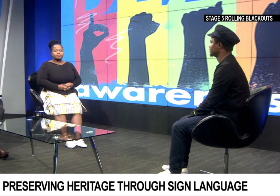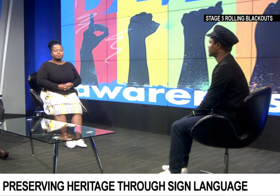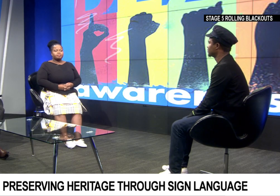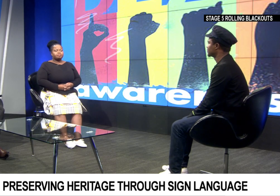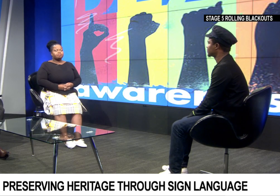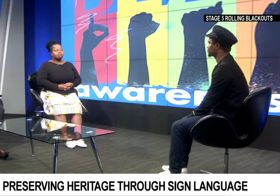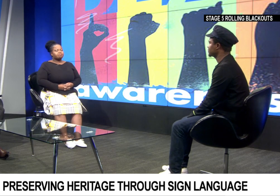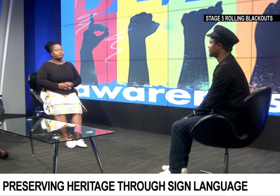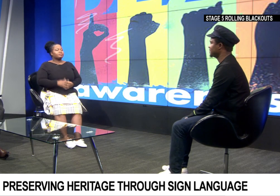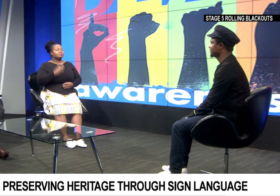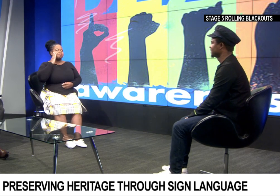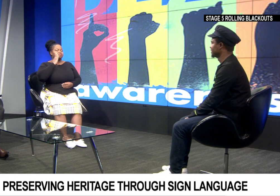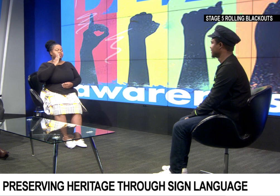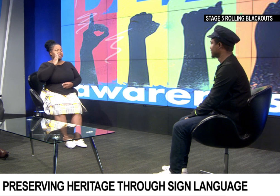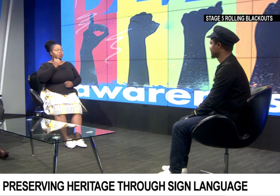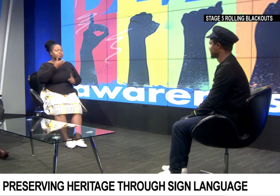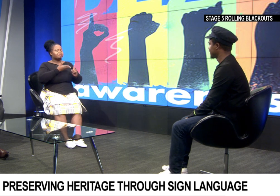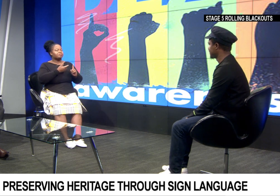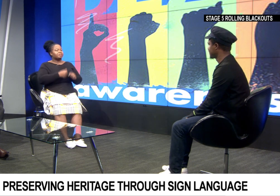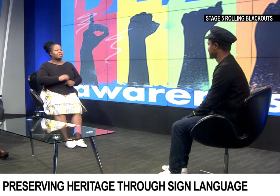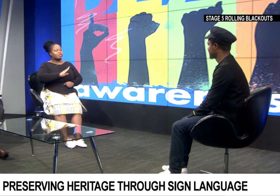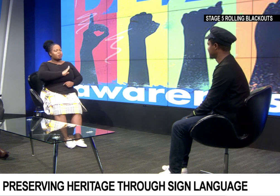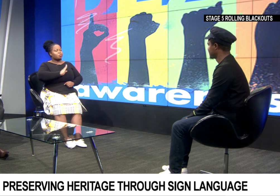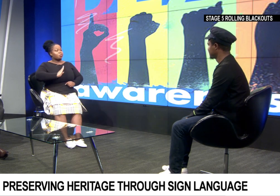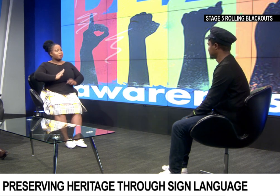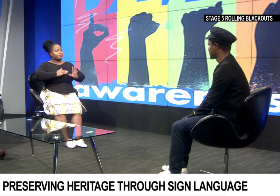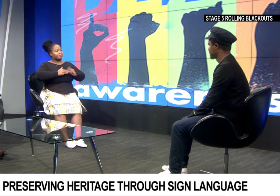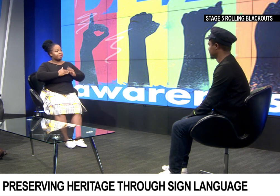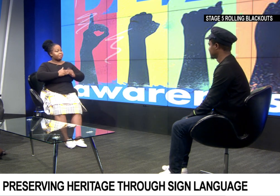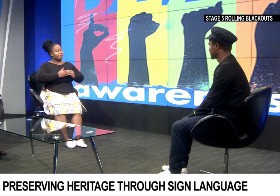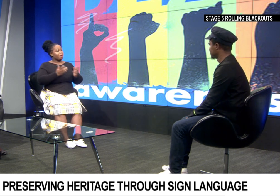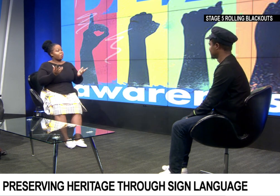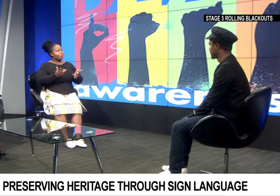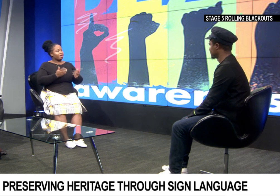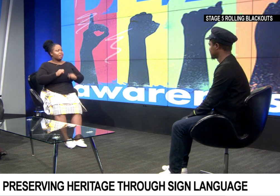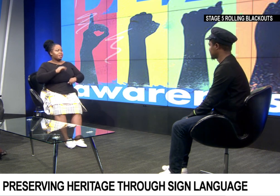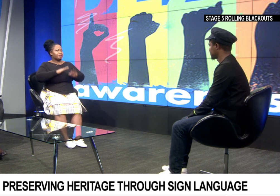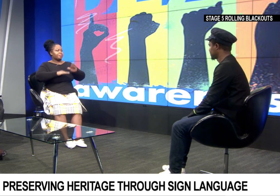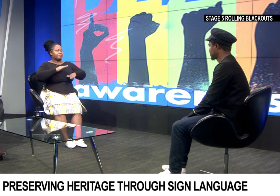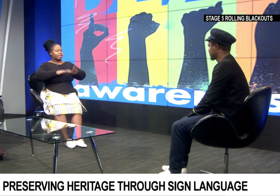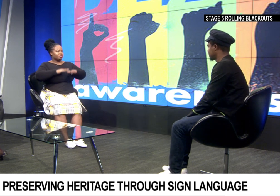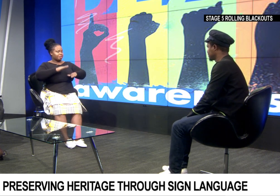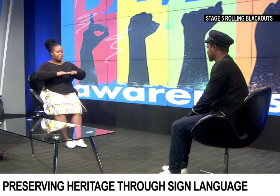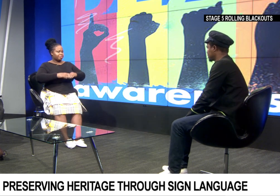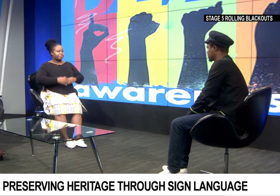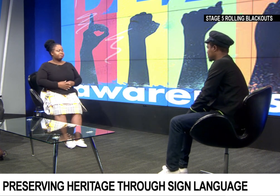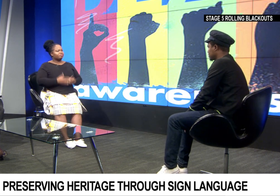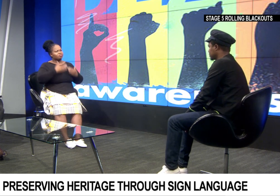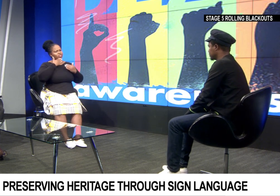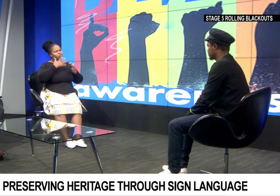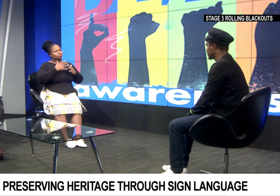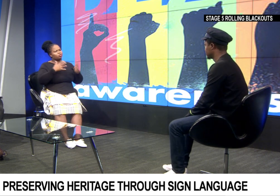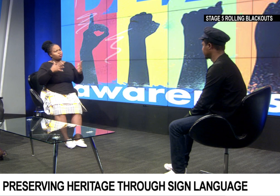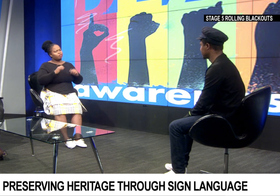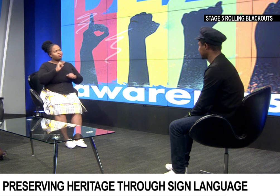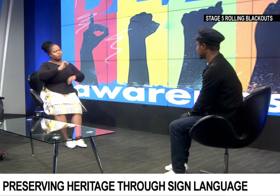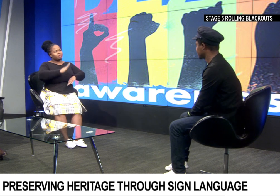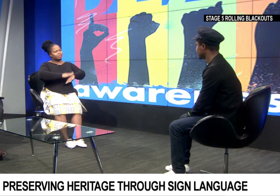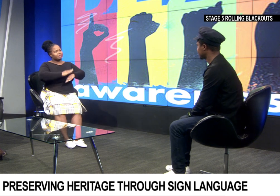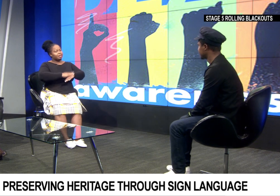Slinga Krabu is, of course, a board member there at the Pan South African Language Board. Thank you so much with your time, and of course, speaking there